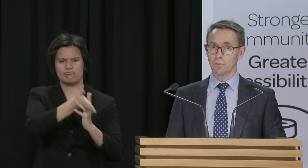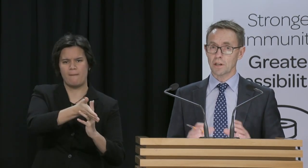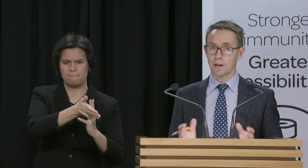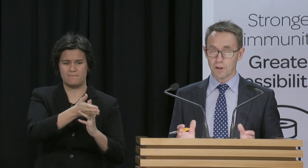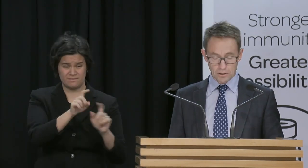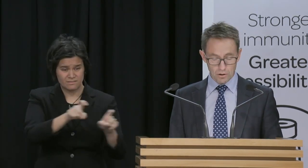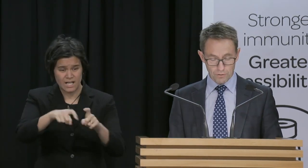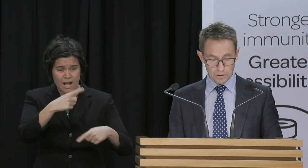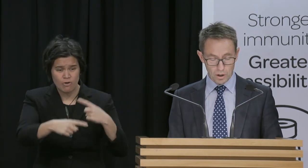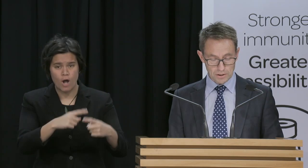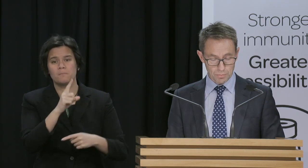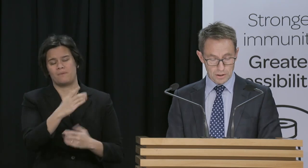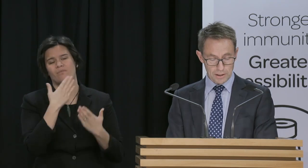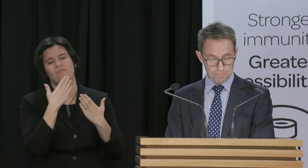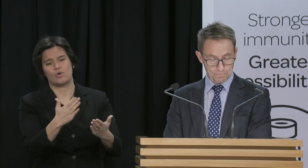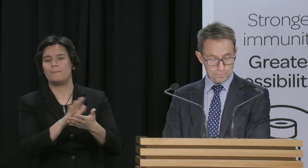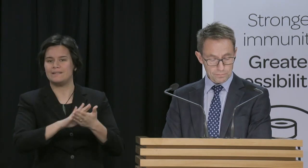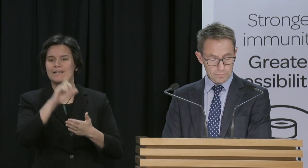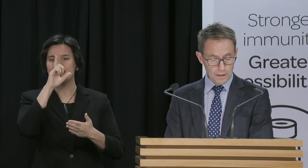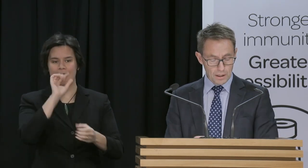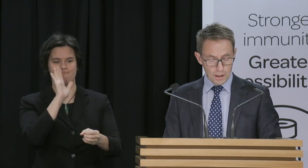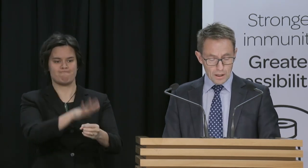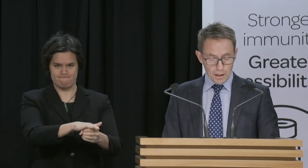that we have headed off any wider spread here.